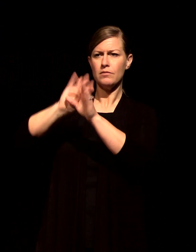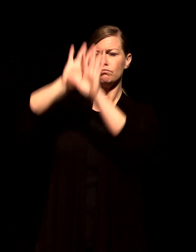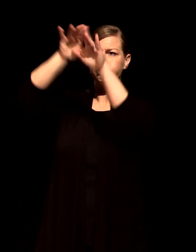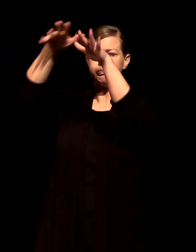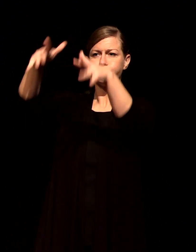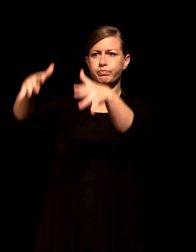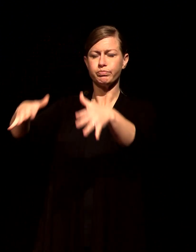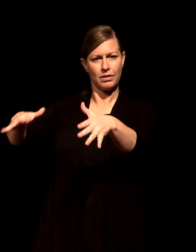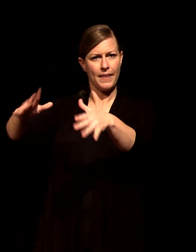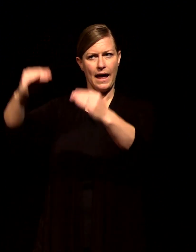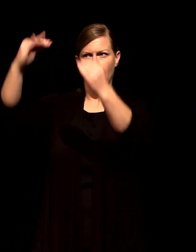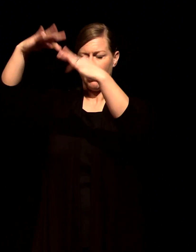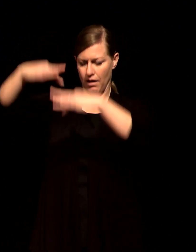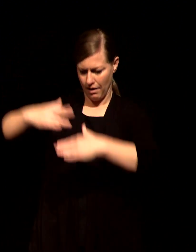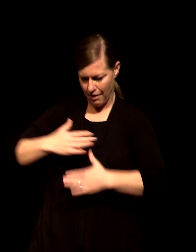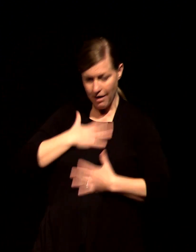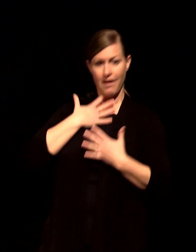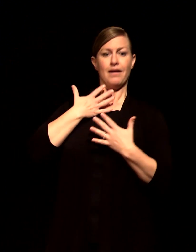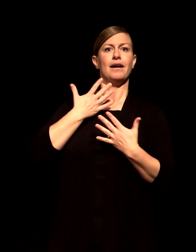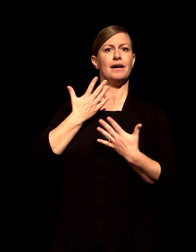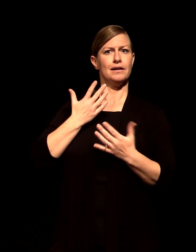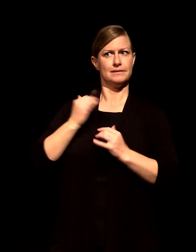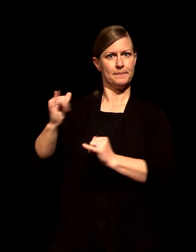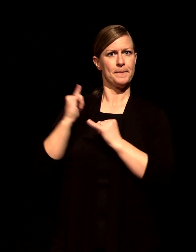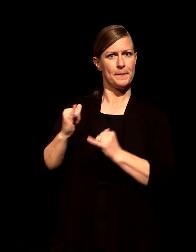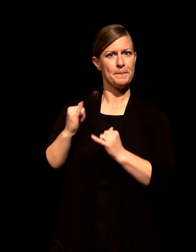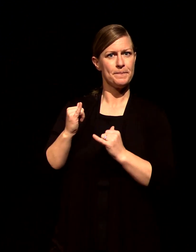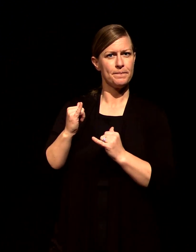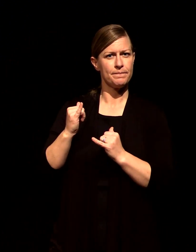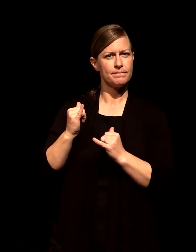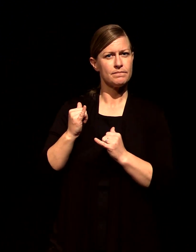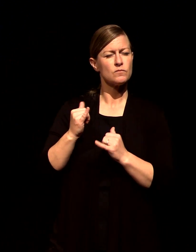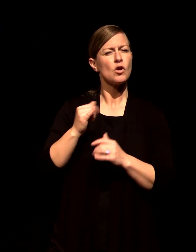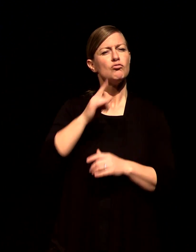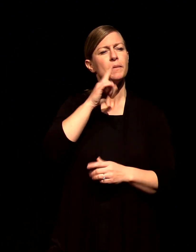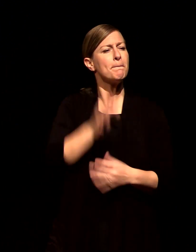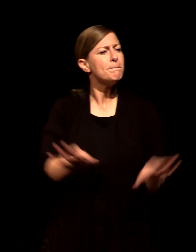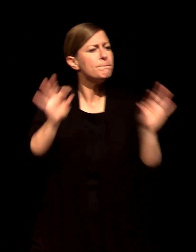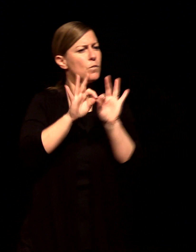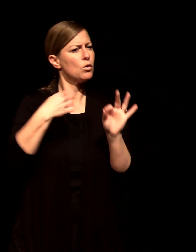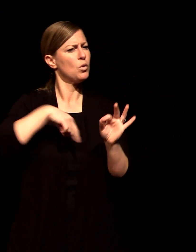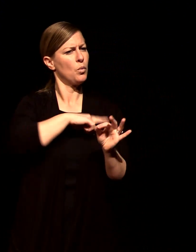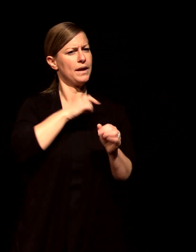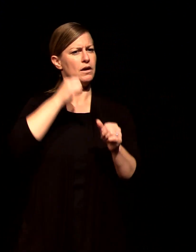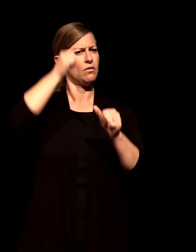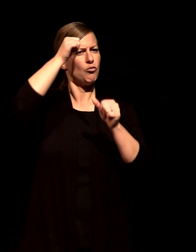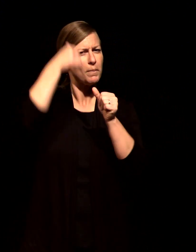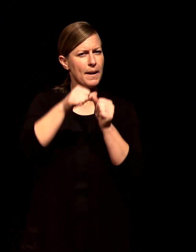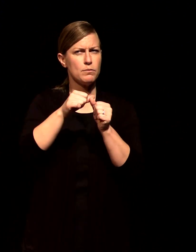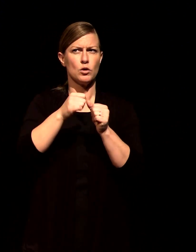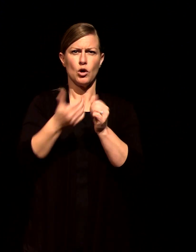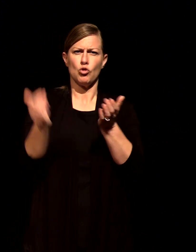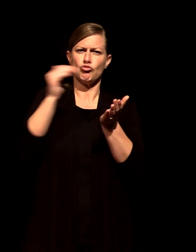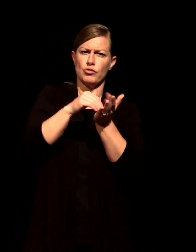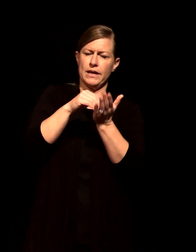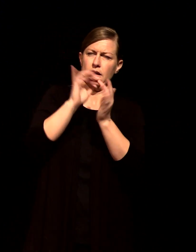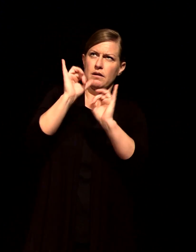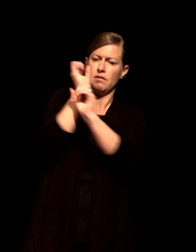of this joyful Jesus who leads the way in joy and then we want to ask this question